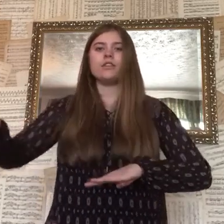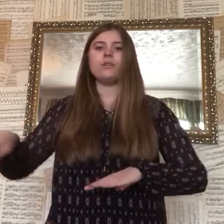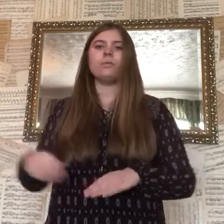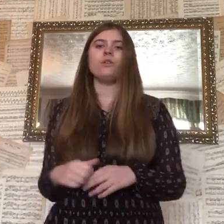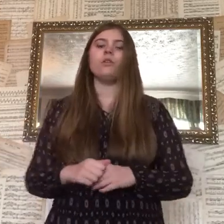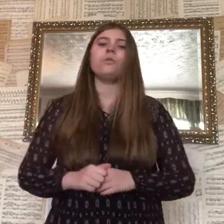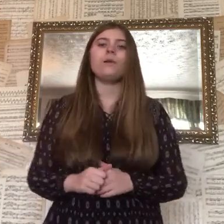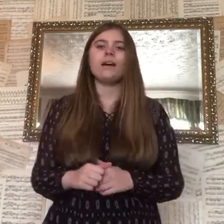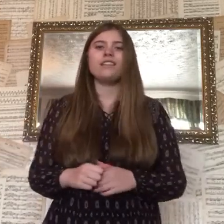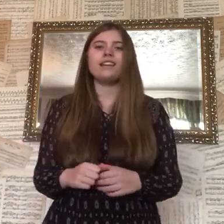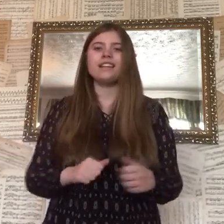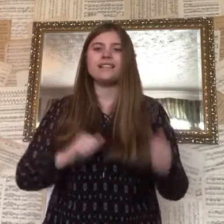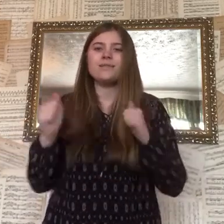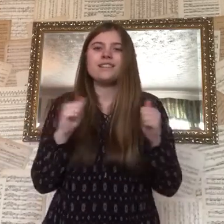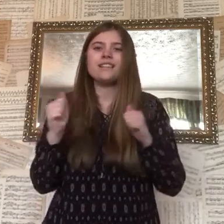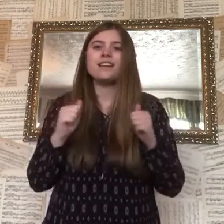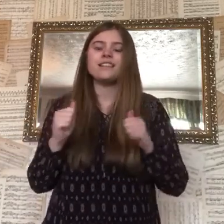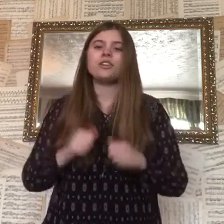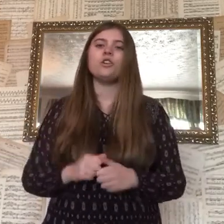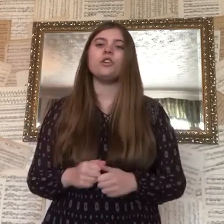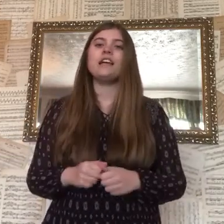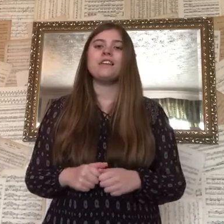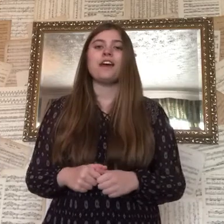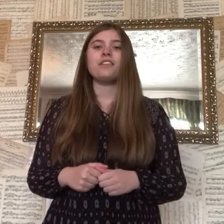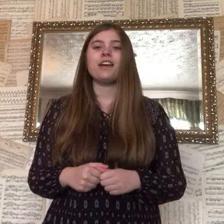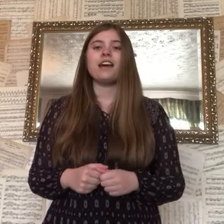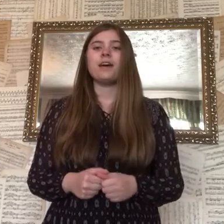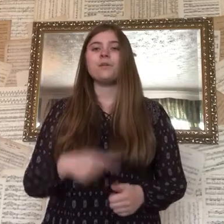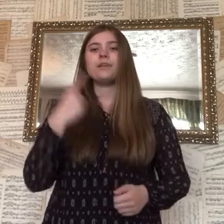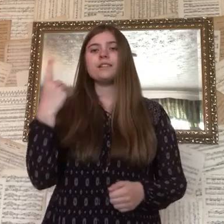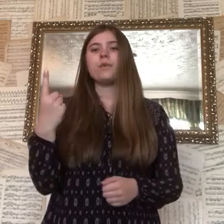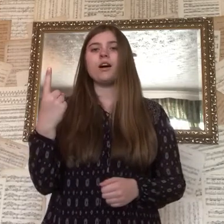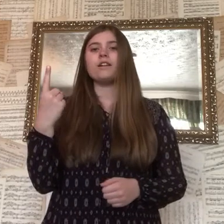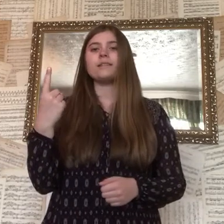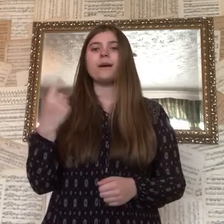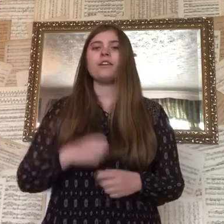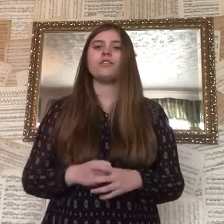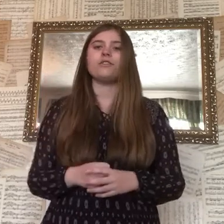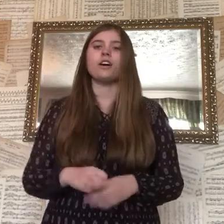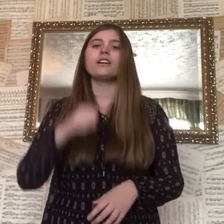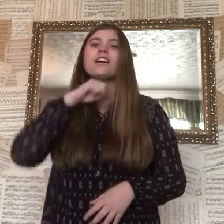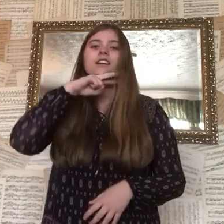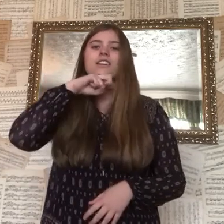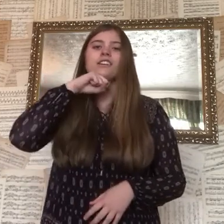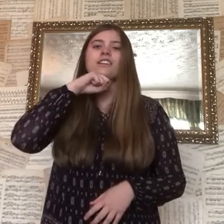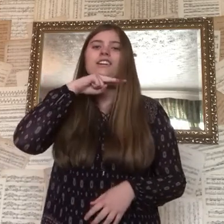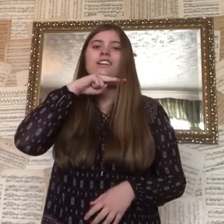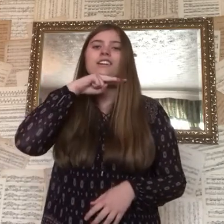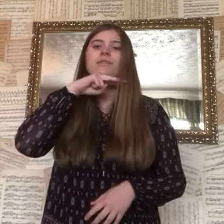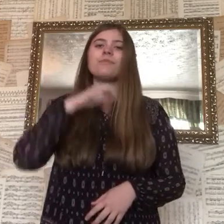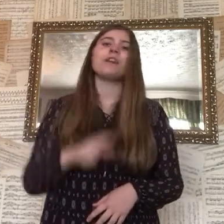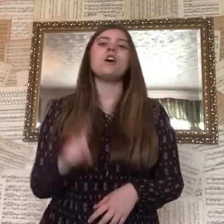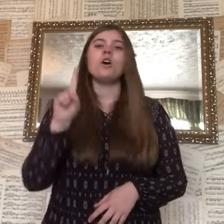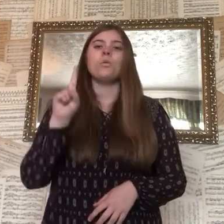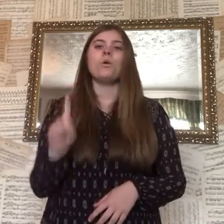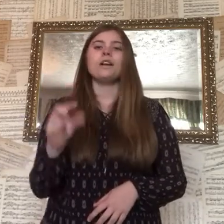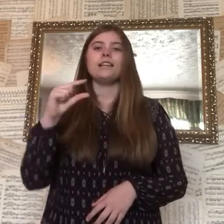the pool where it was nice and cool and there was one speckled frog. Glug glug glug! One